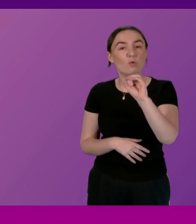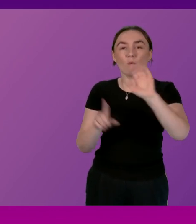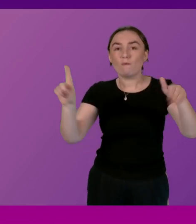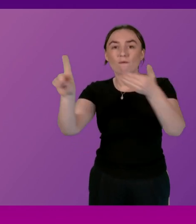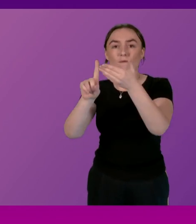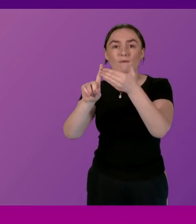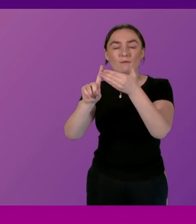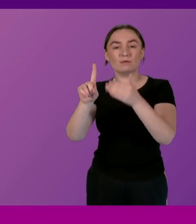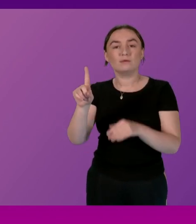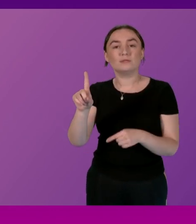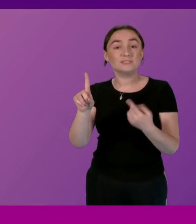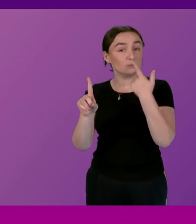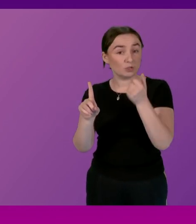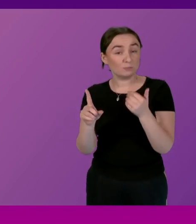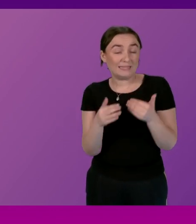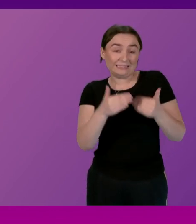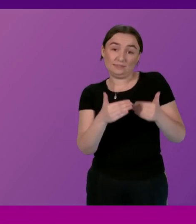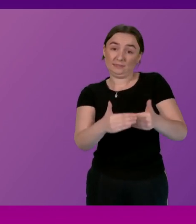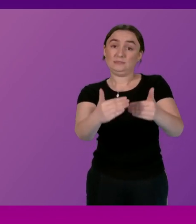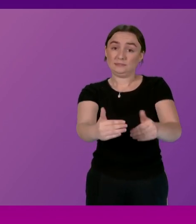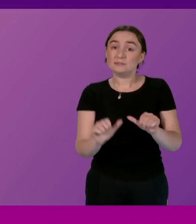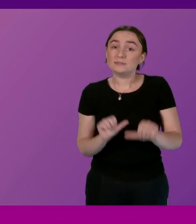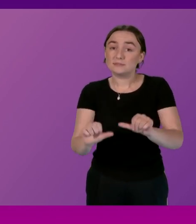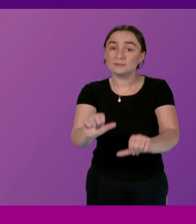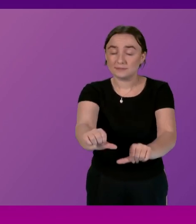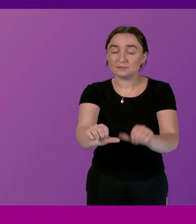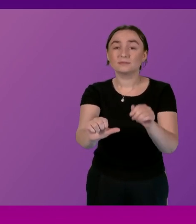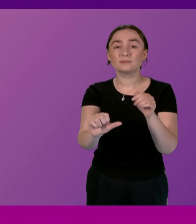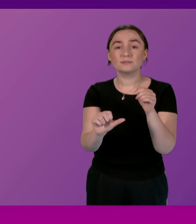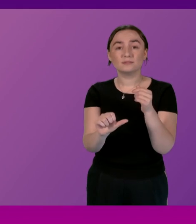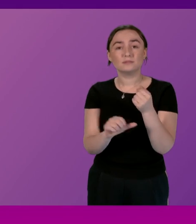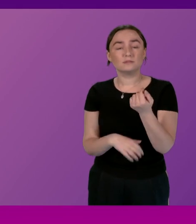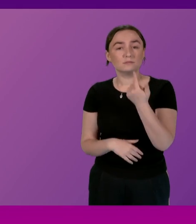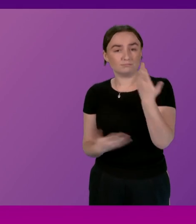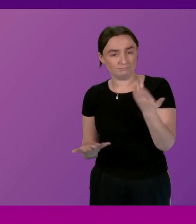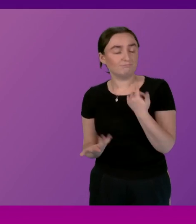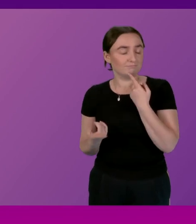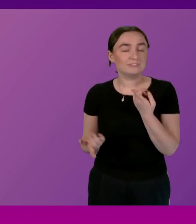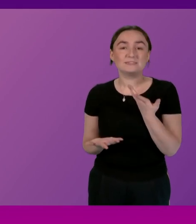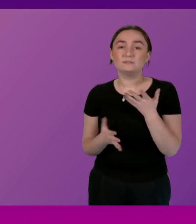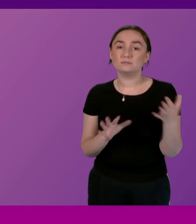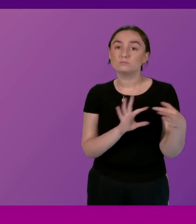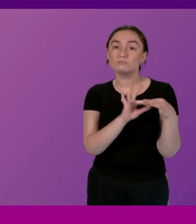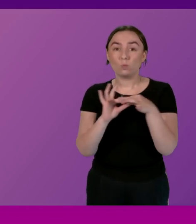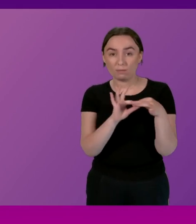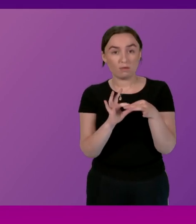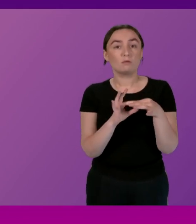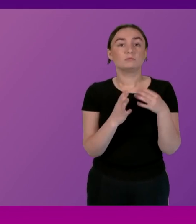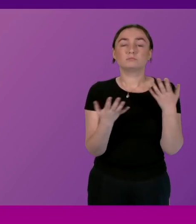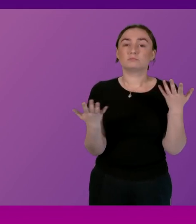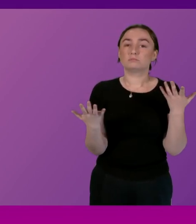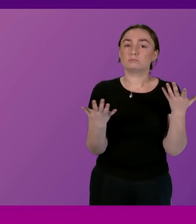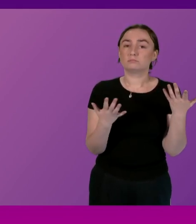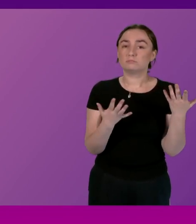I think we can do that in a way that it's phased in a way that as I say is done in conjunction with as opposed to simply imposed upon